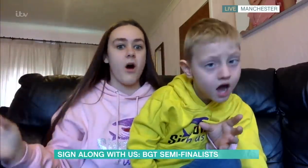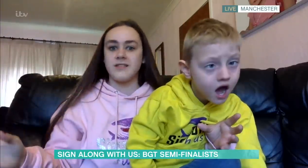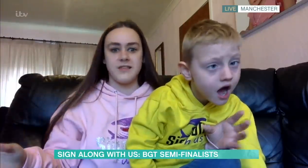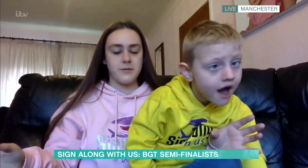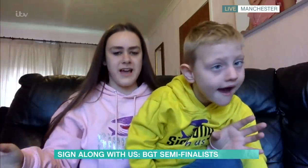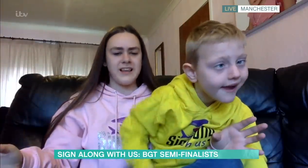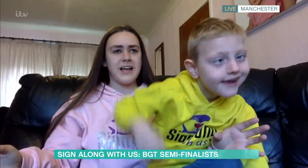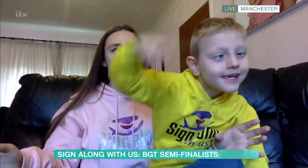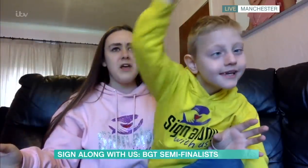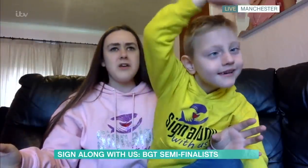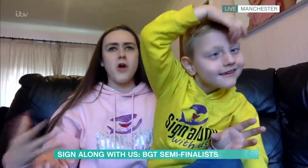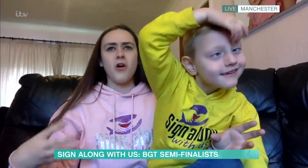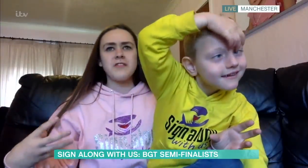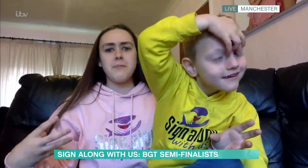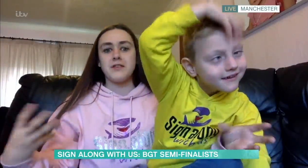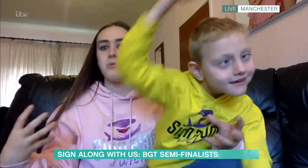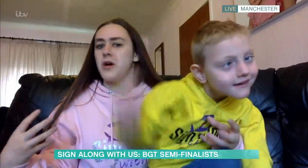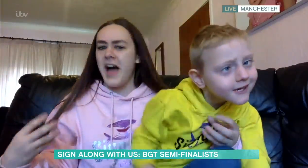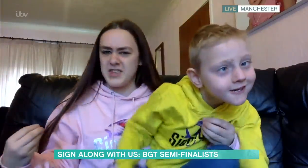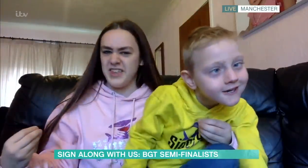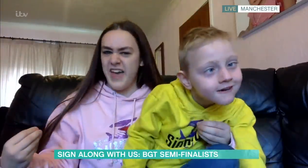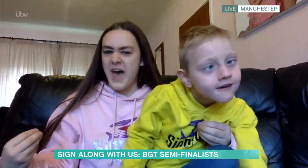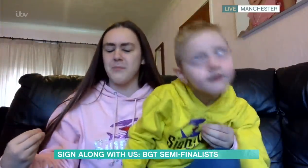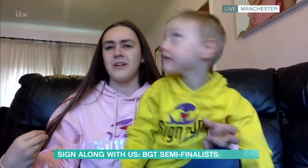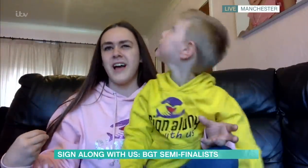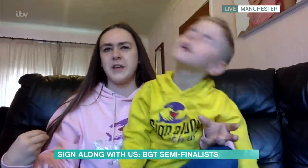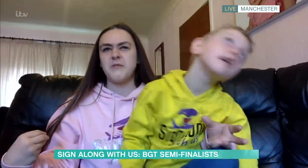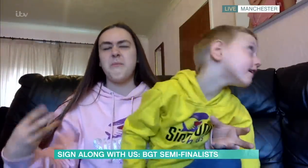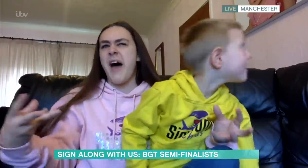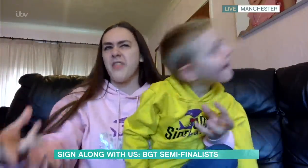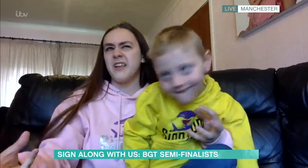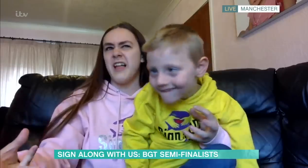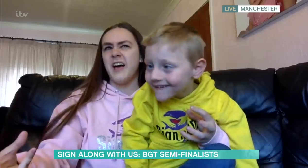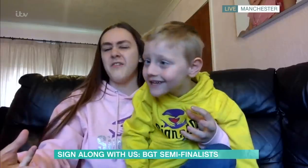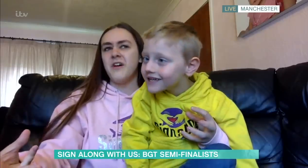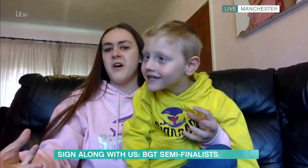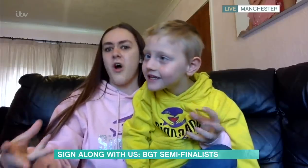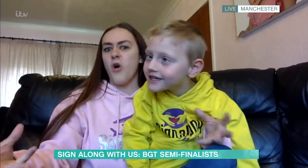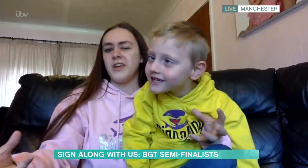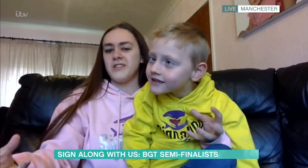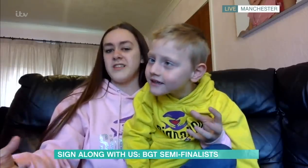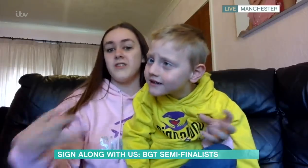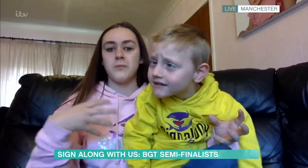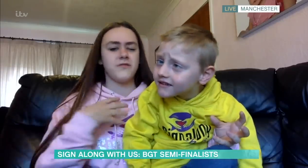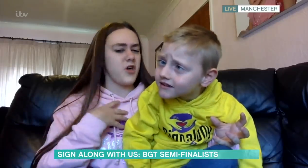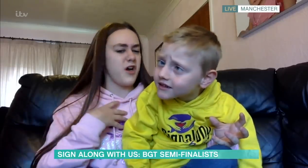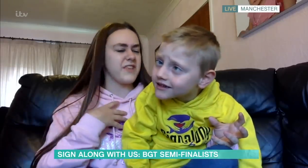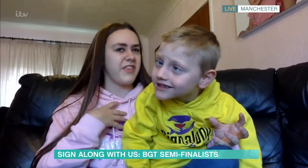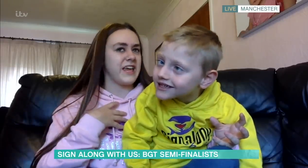boxes. It was kind of like daunting because they weren't actually there, but kind of better than a live audience in terms of nerves, I think.